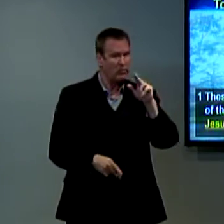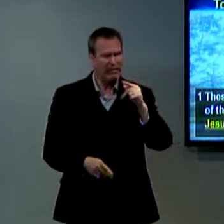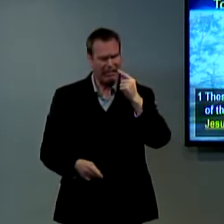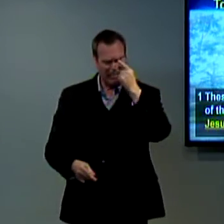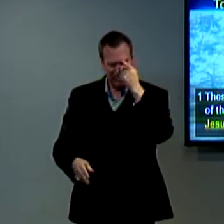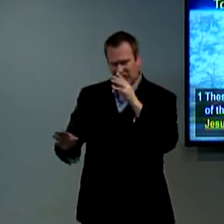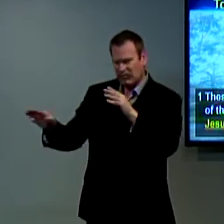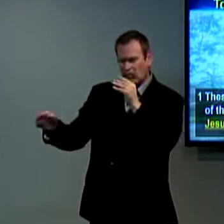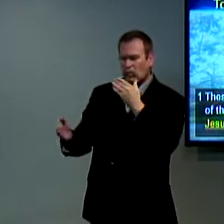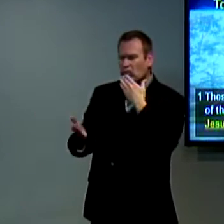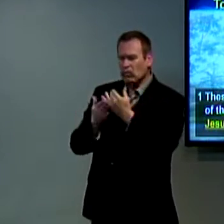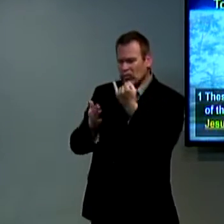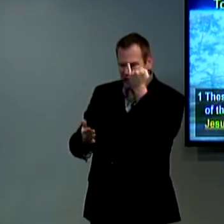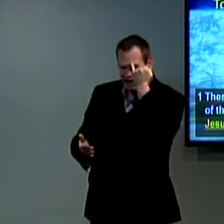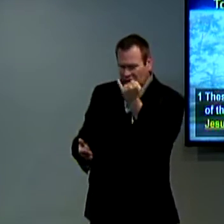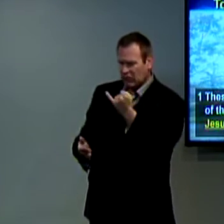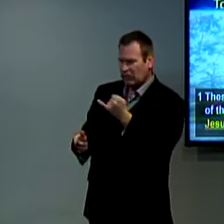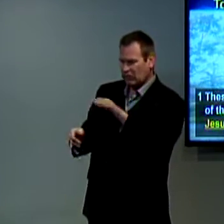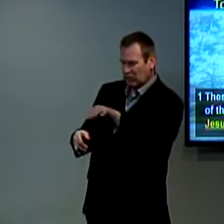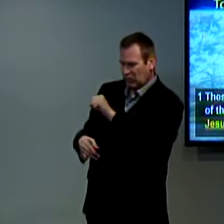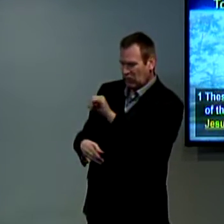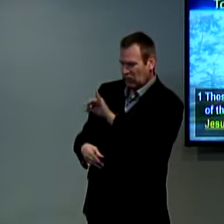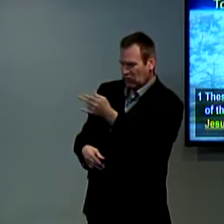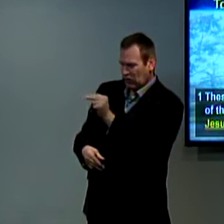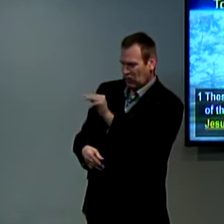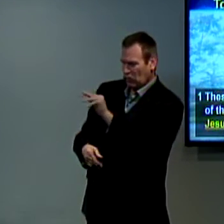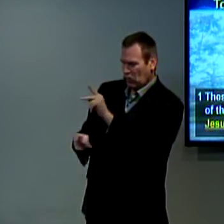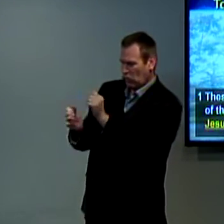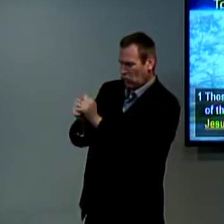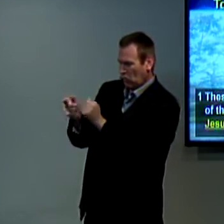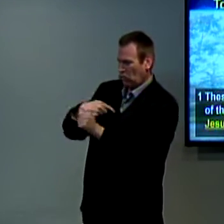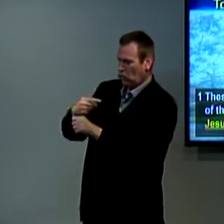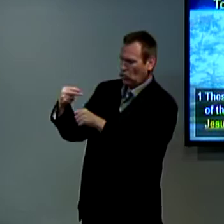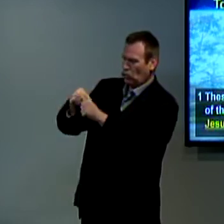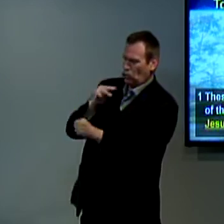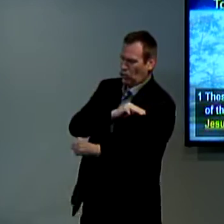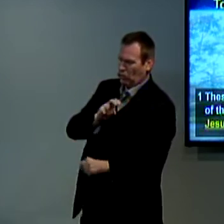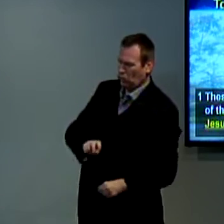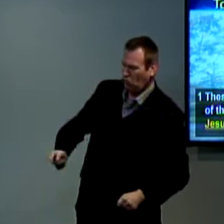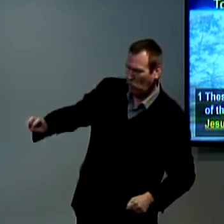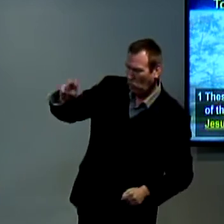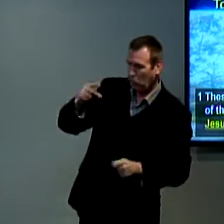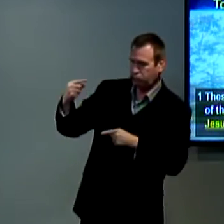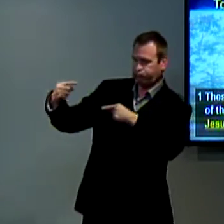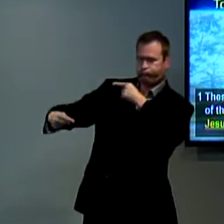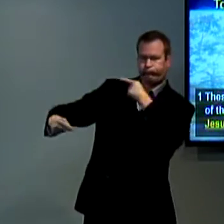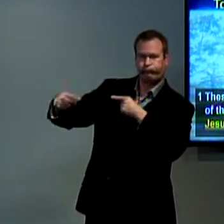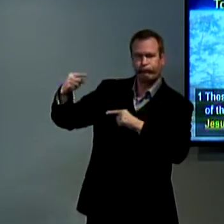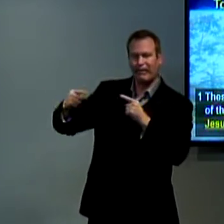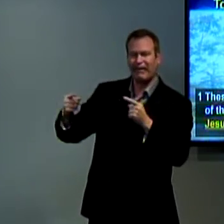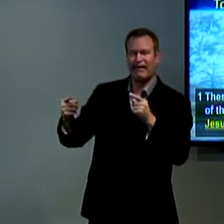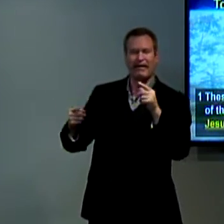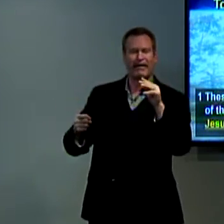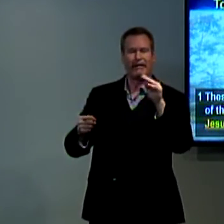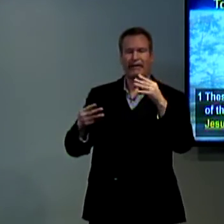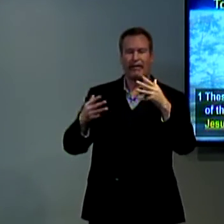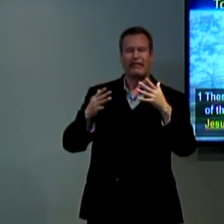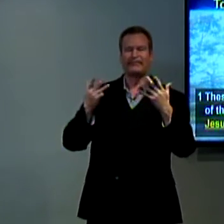Paul's cousin and they thought no that wasn't a good idea to take John Mark with us and join us on our missionary journey. There was some kind of